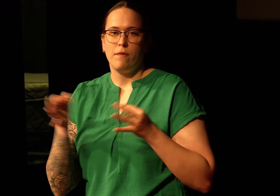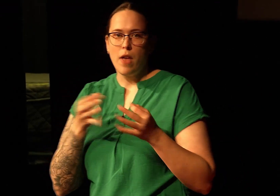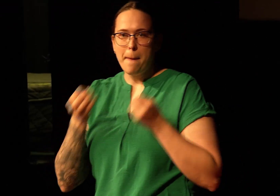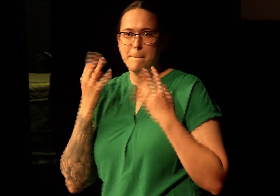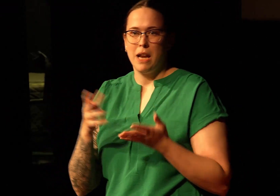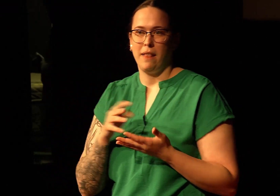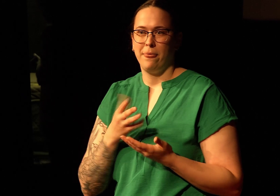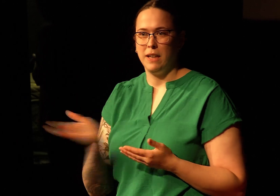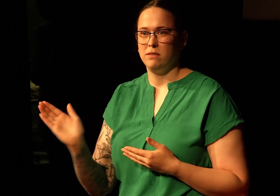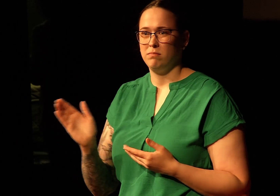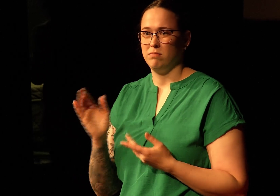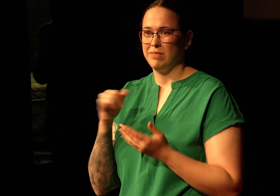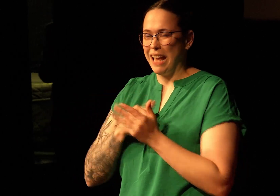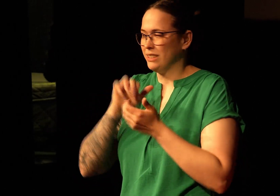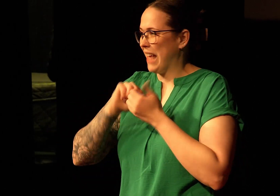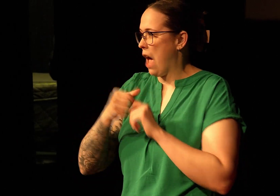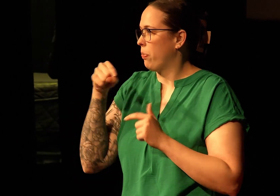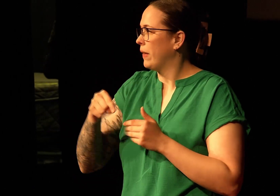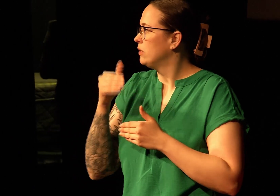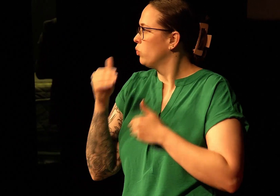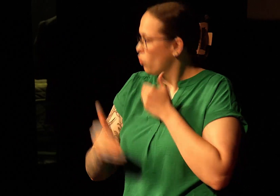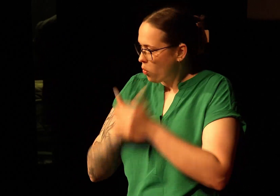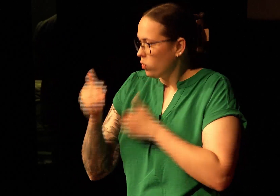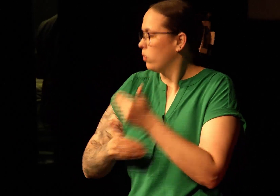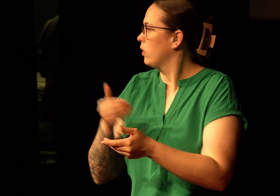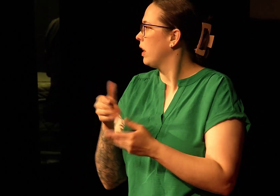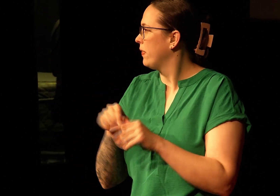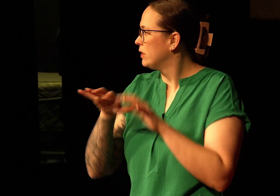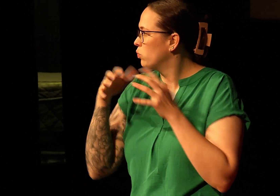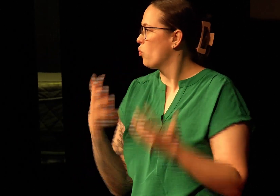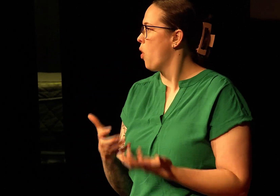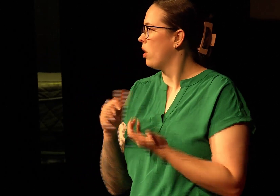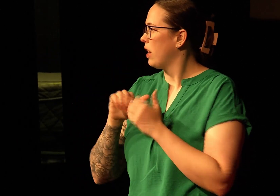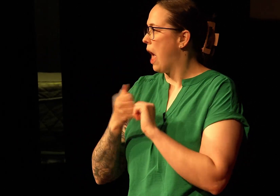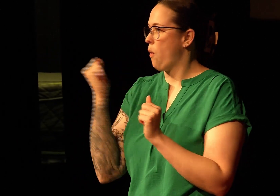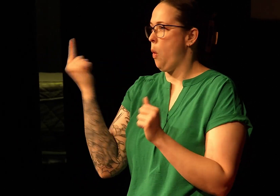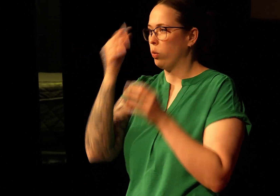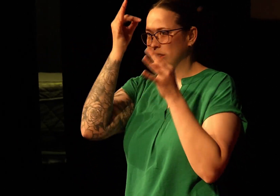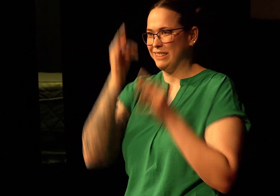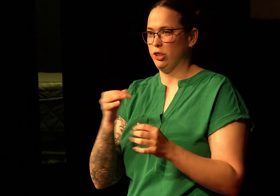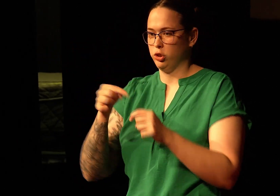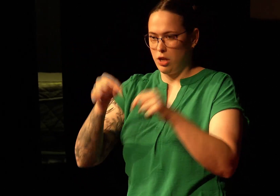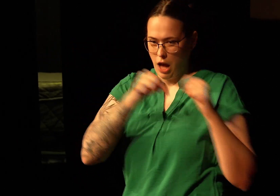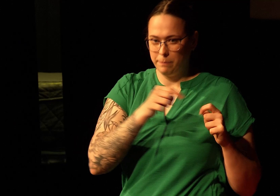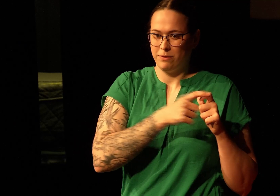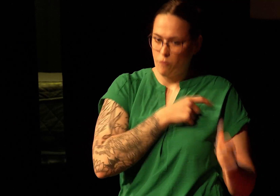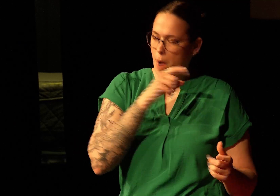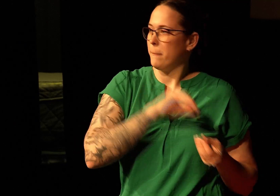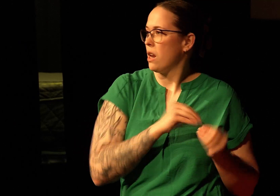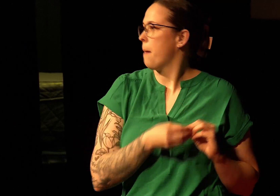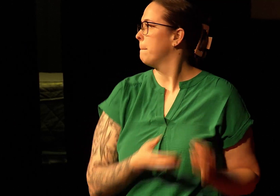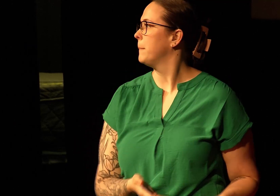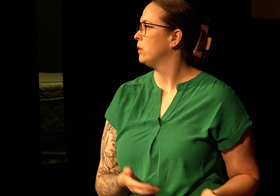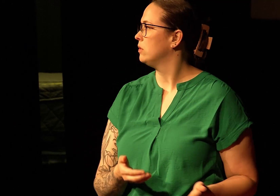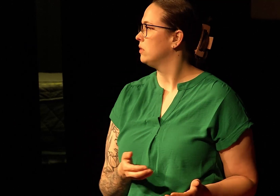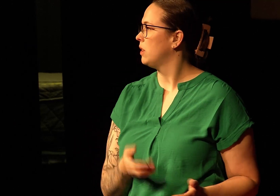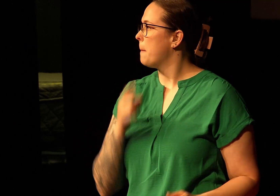Numbers do define many things. Numbers are the literal thing that makes life go on and all decisions come from